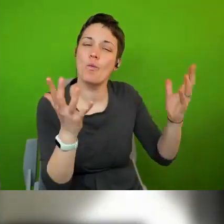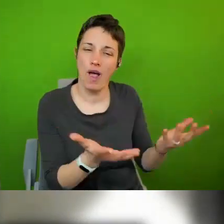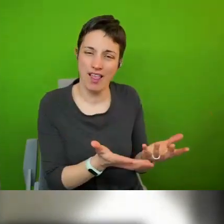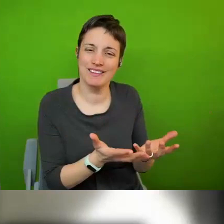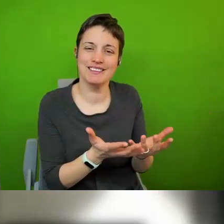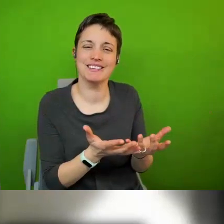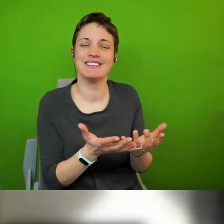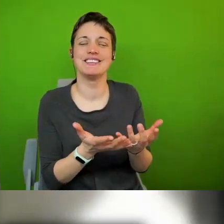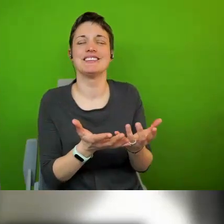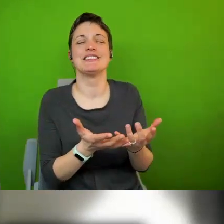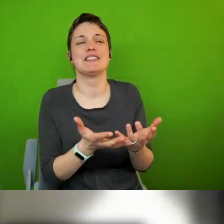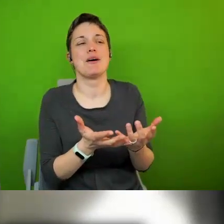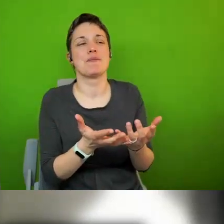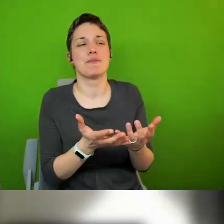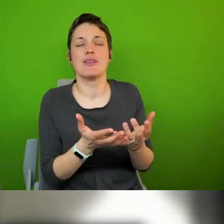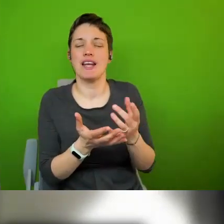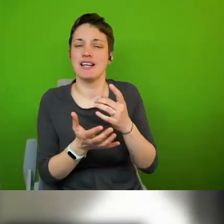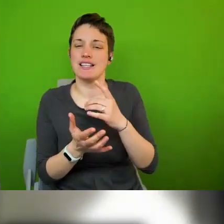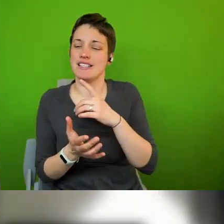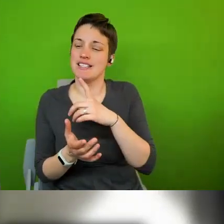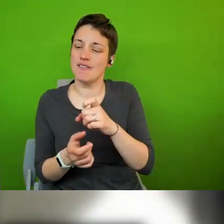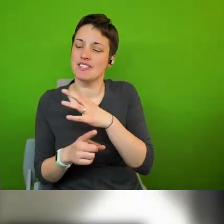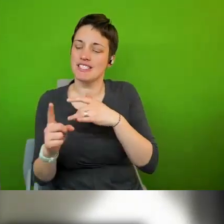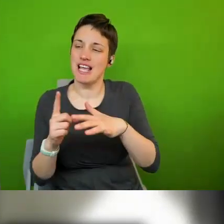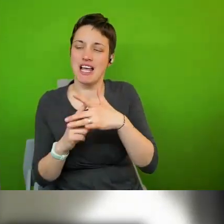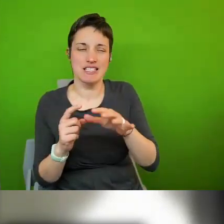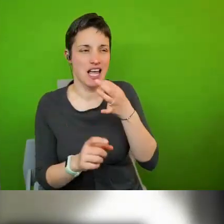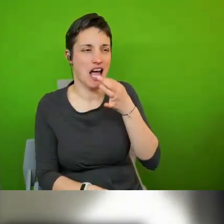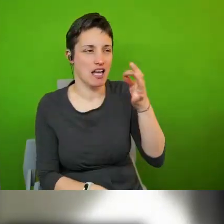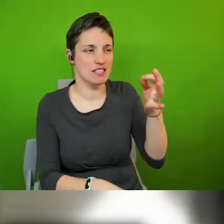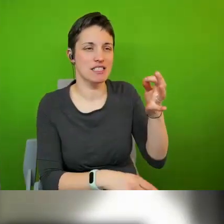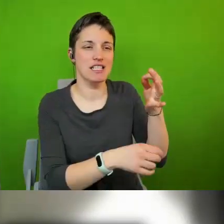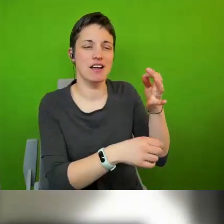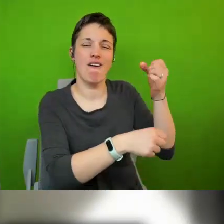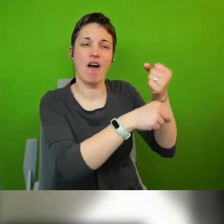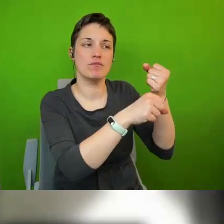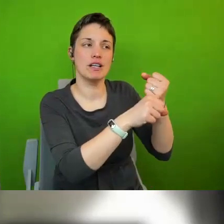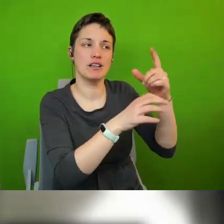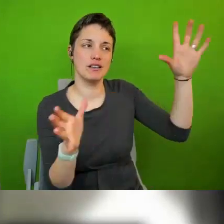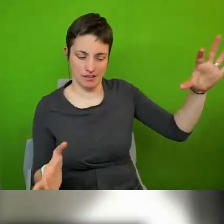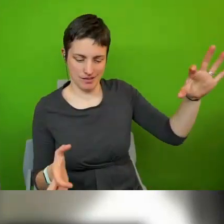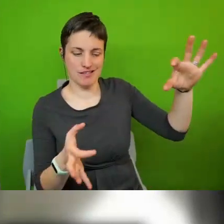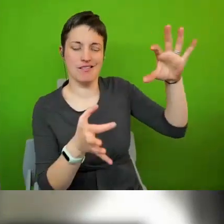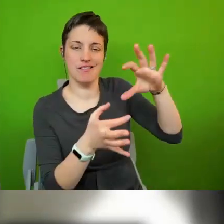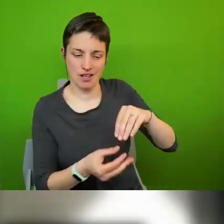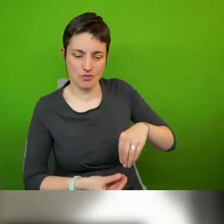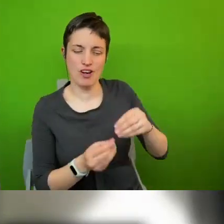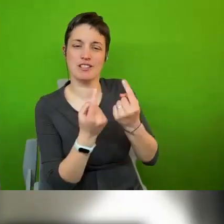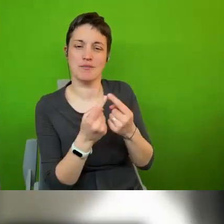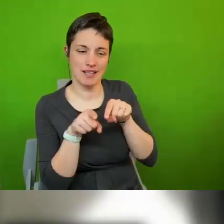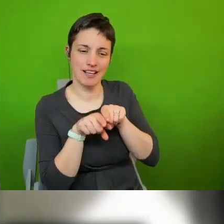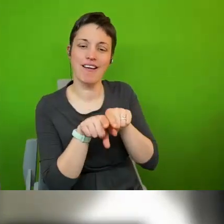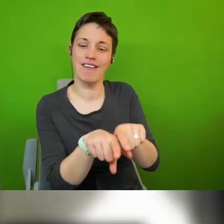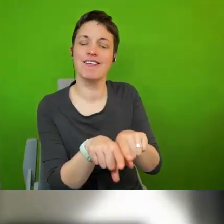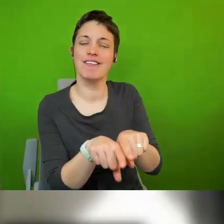invites the governments of cities to do something and then it happens jointly is not the case uh very often